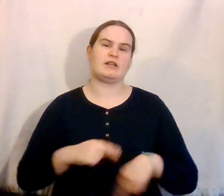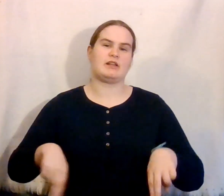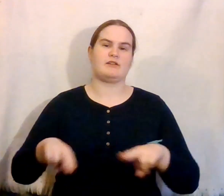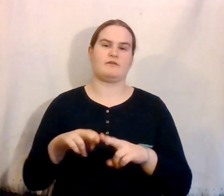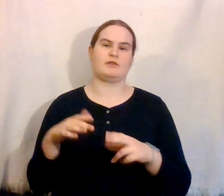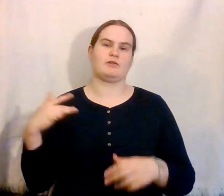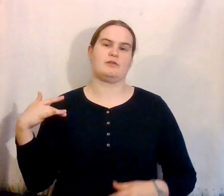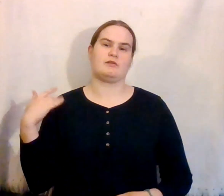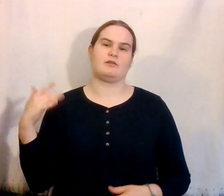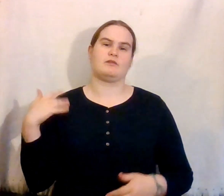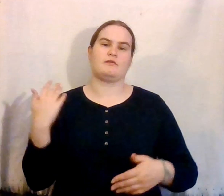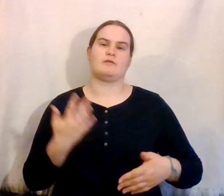live for you